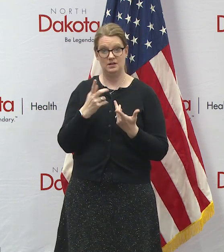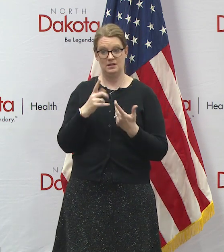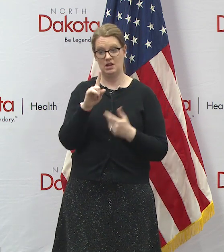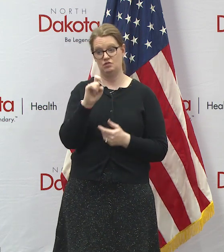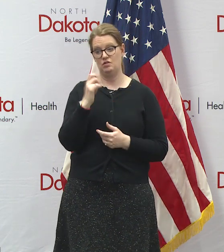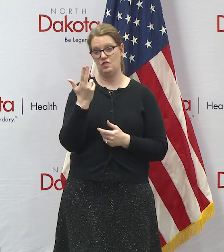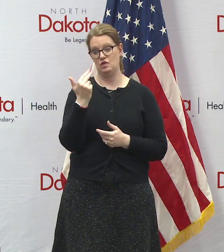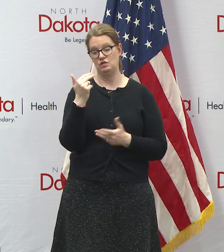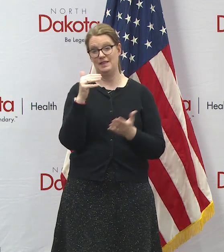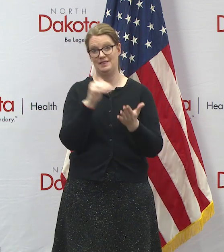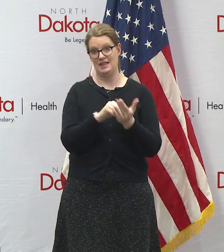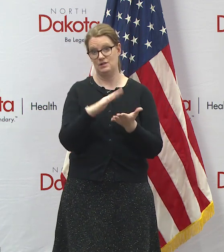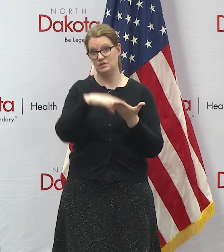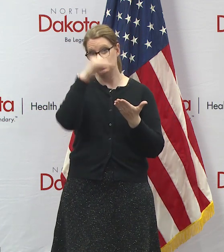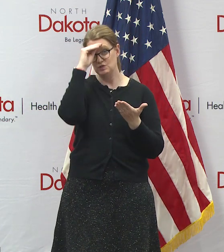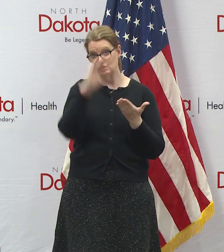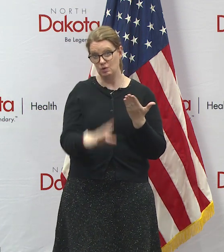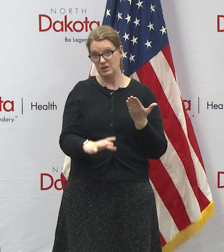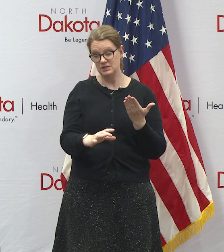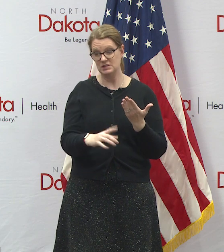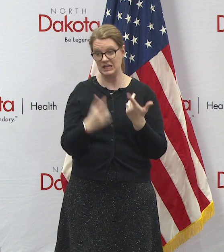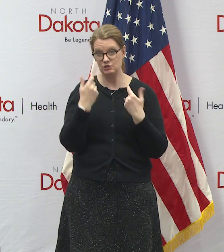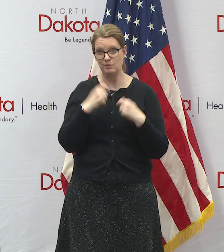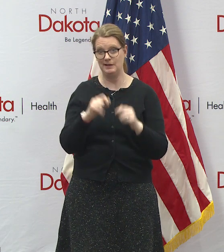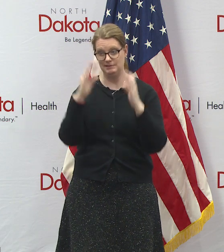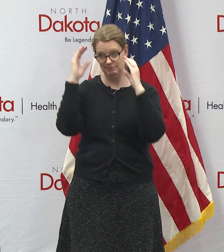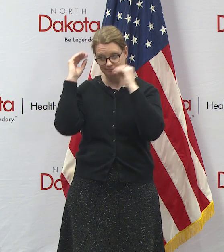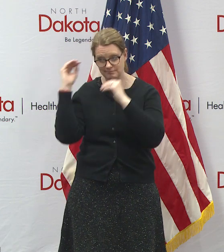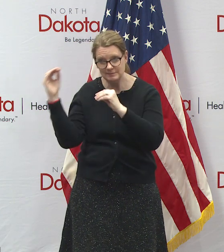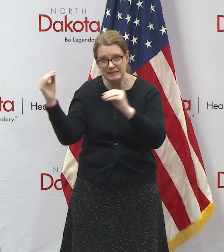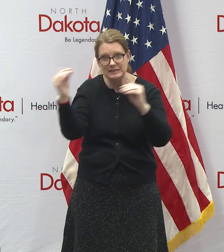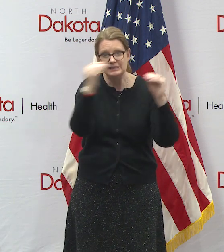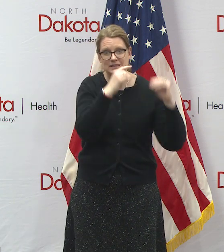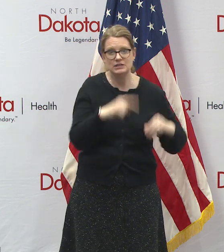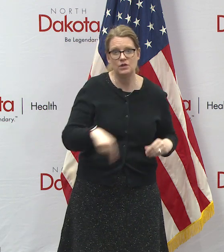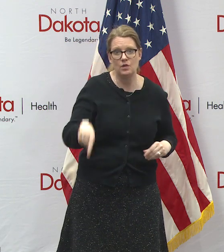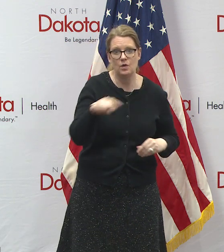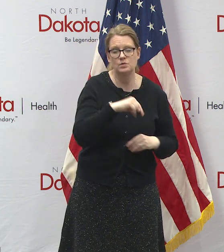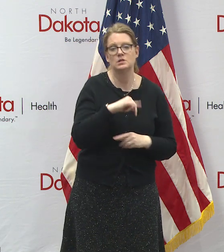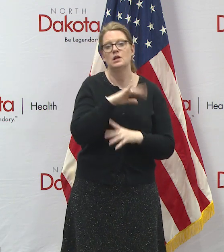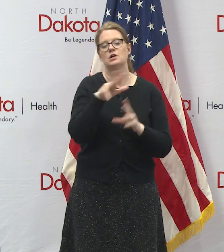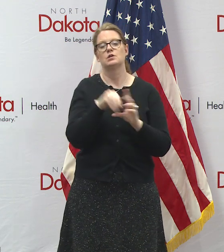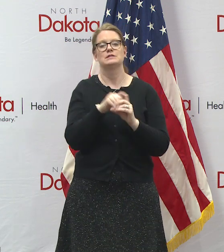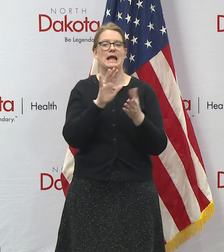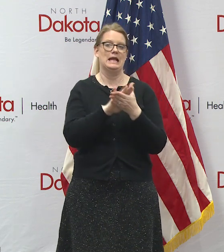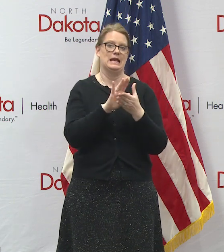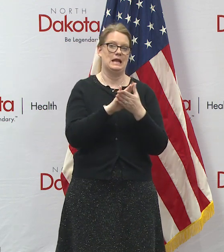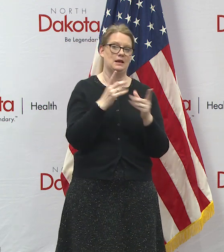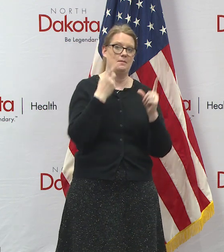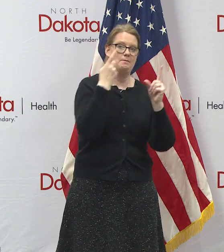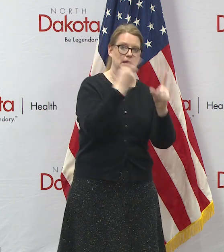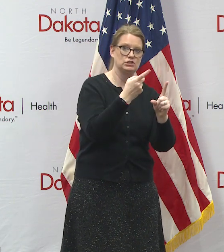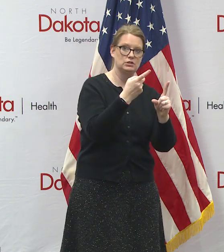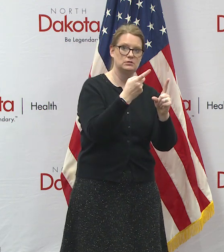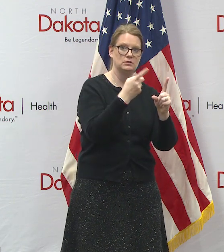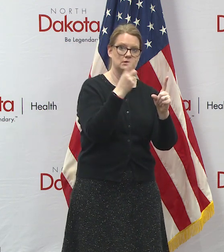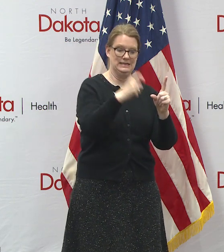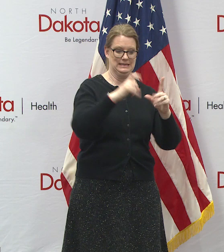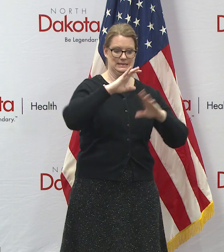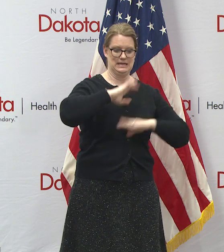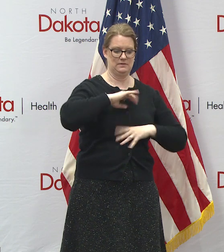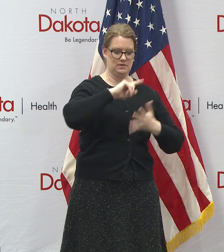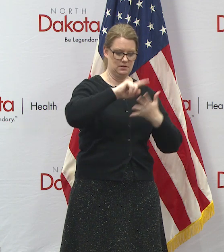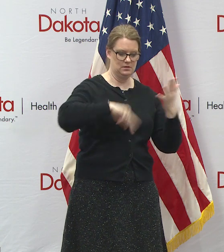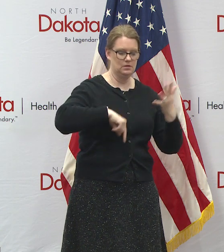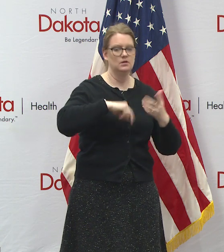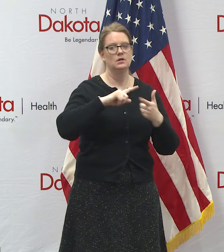000 students that are in our k-12 system includes an academic mission which they need to fulfill they've